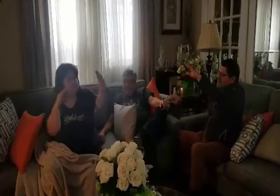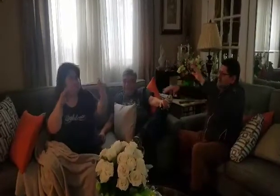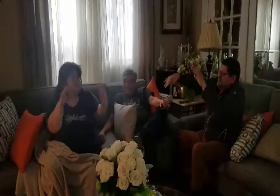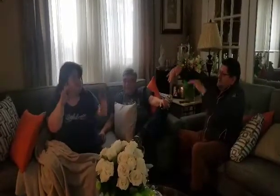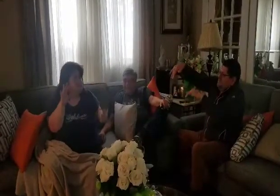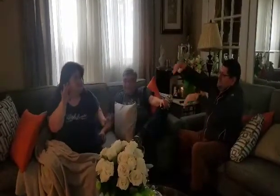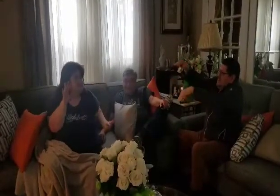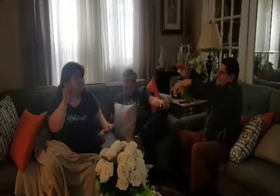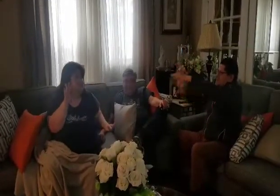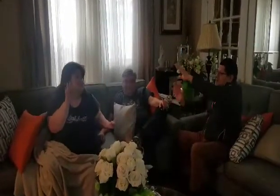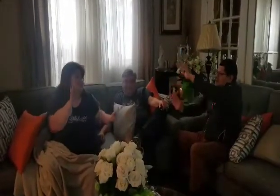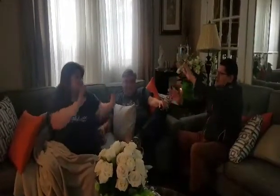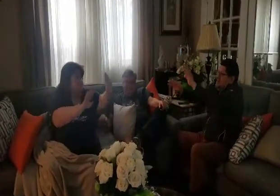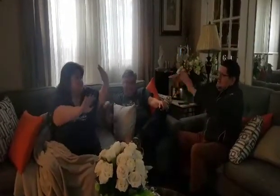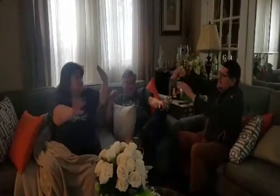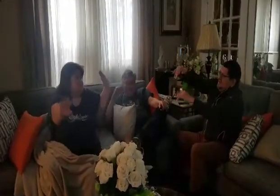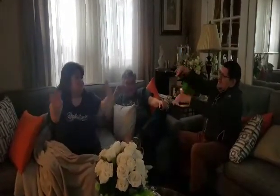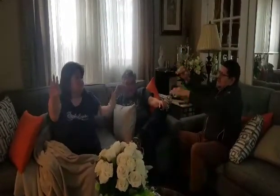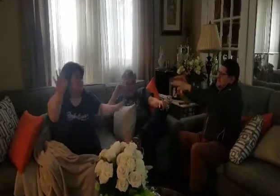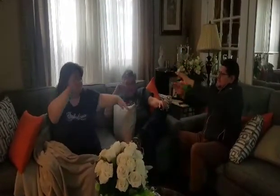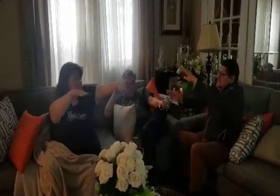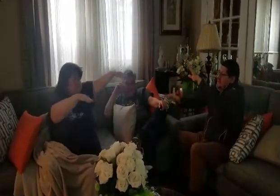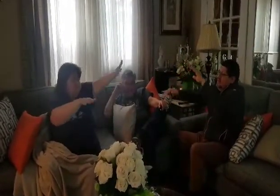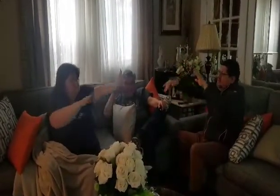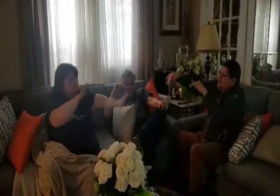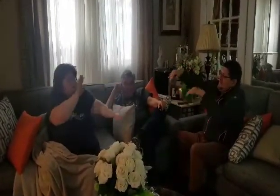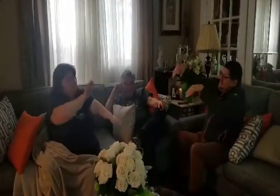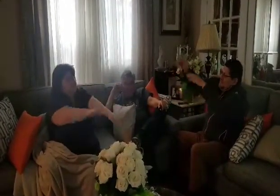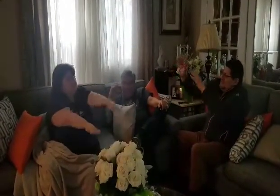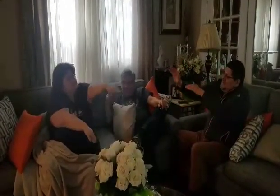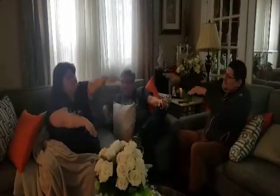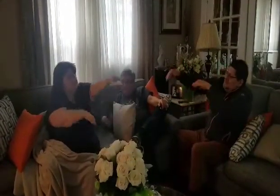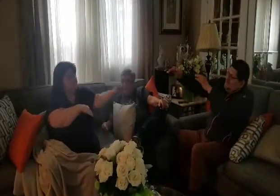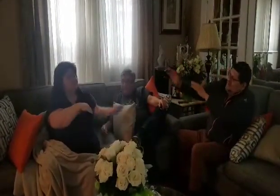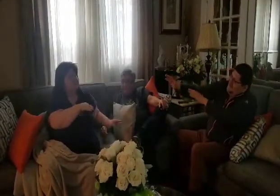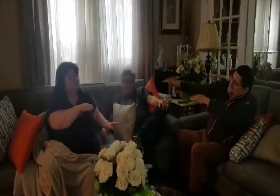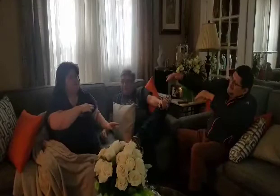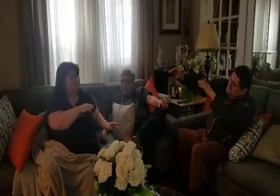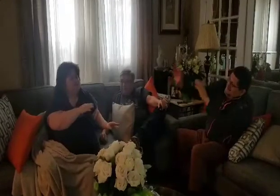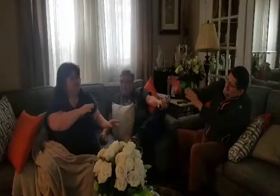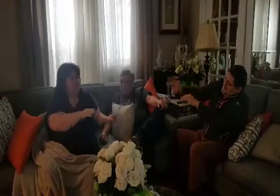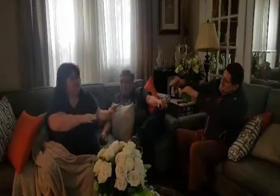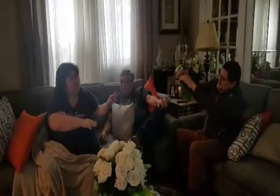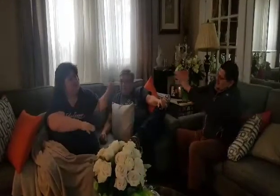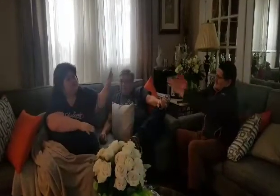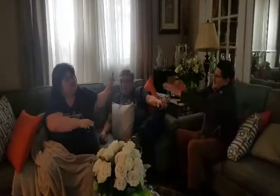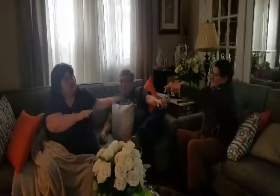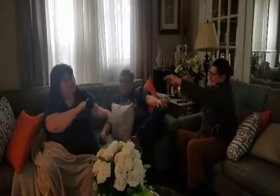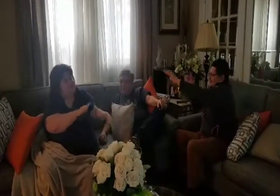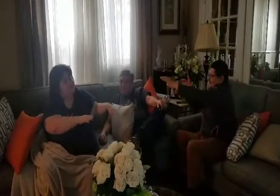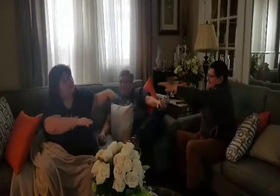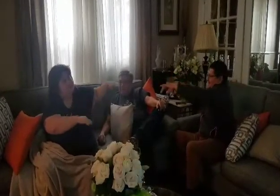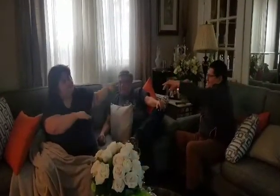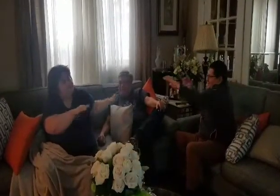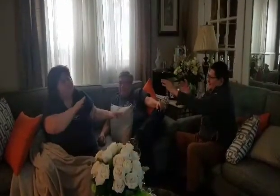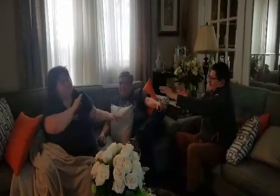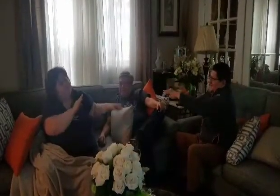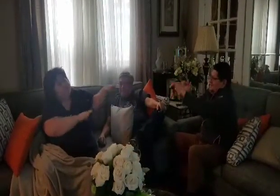of green and red roses too, I'll watch them bloom for